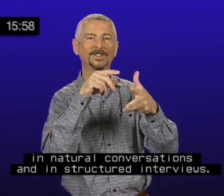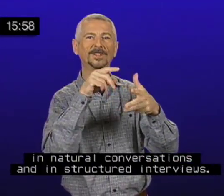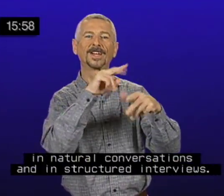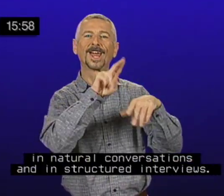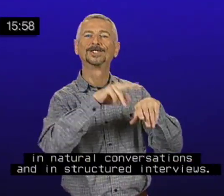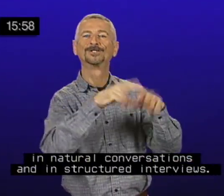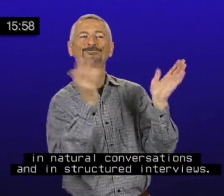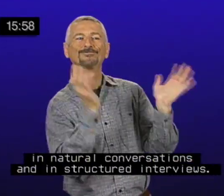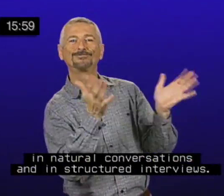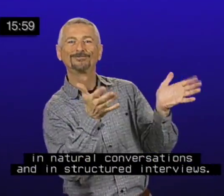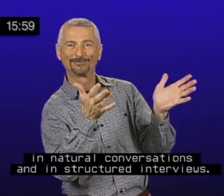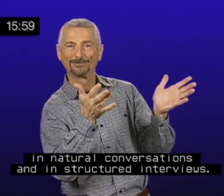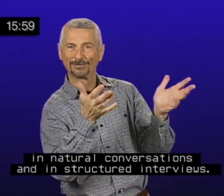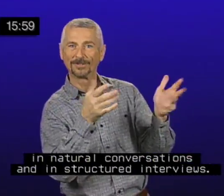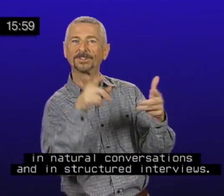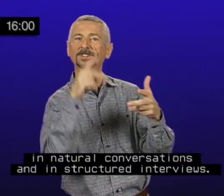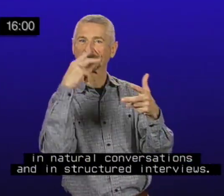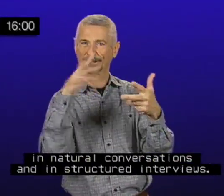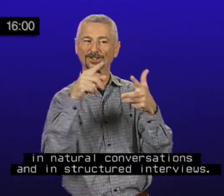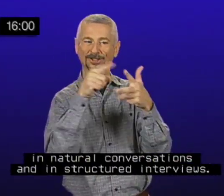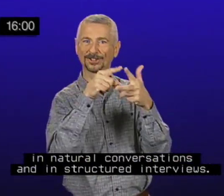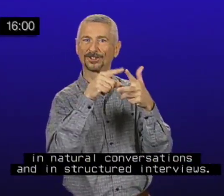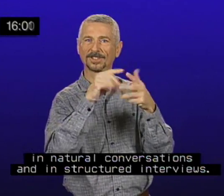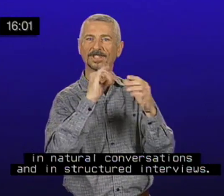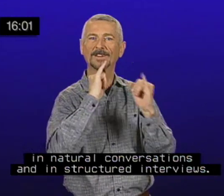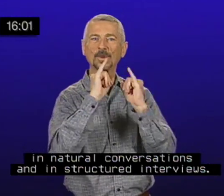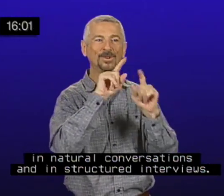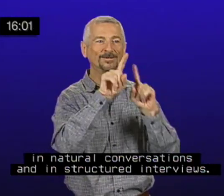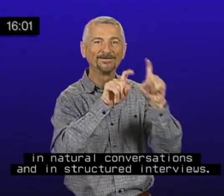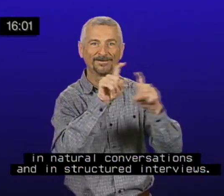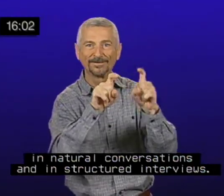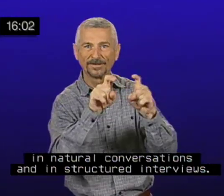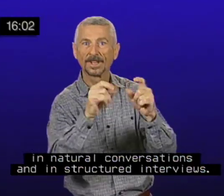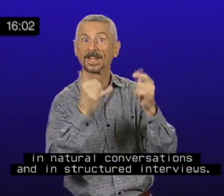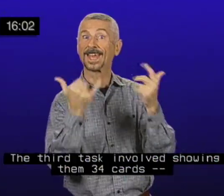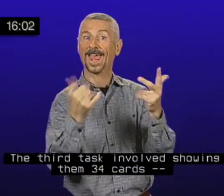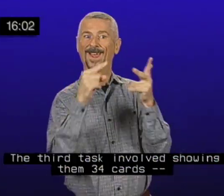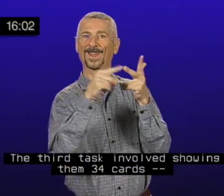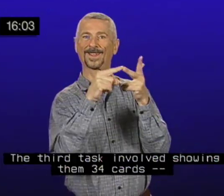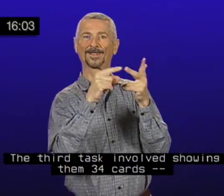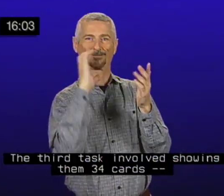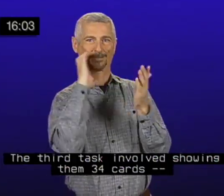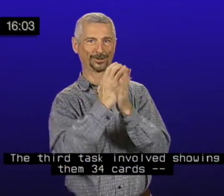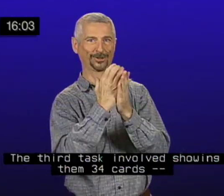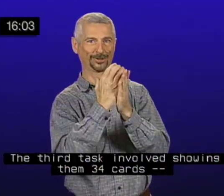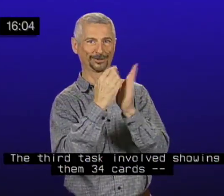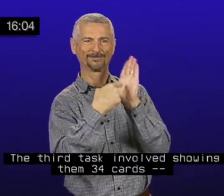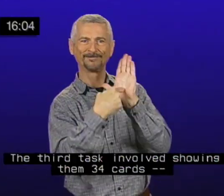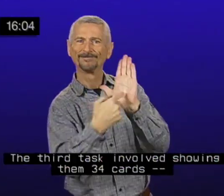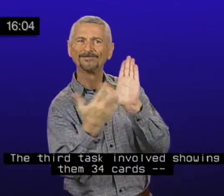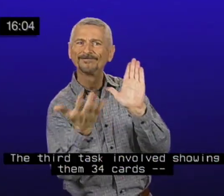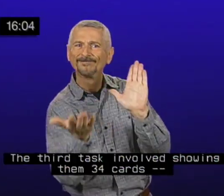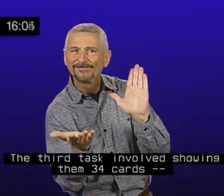and in structured interviews. The third task involved showing them 34 cards,